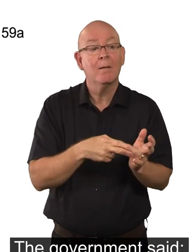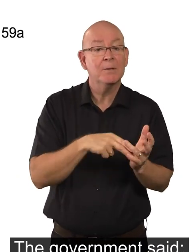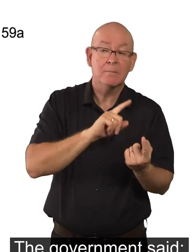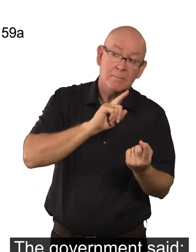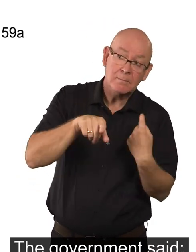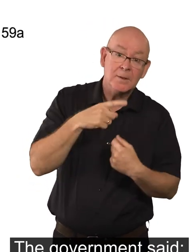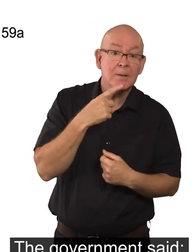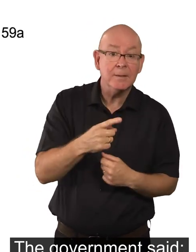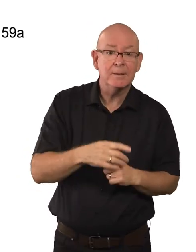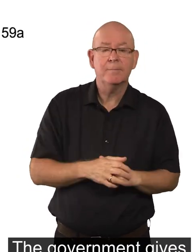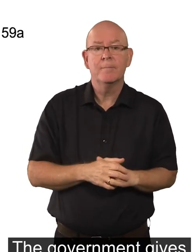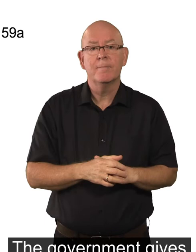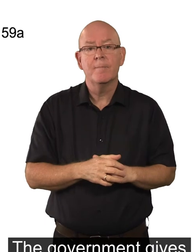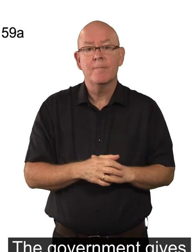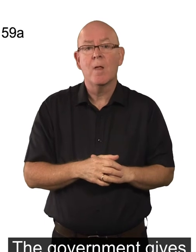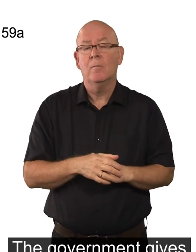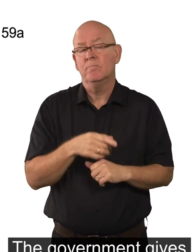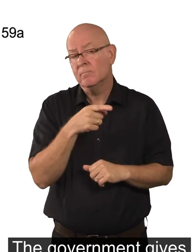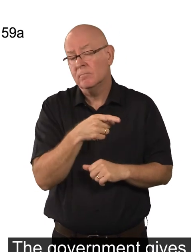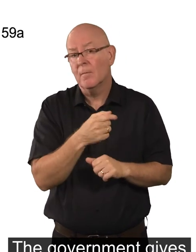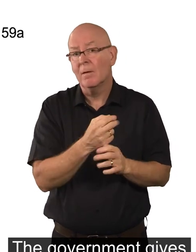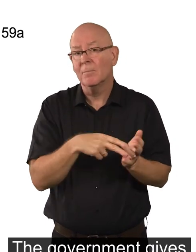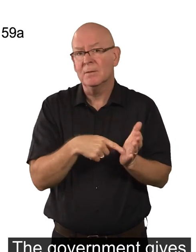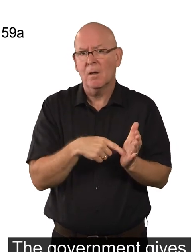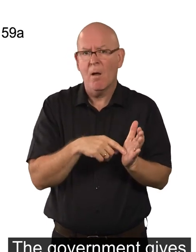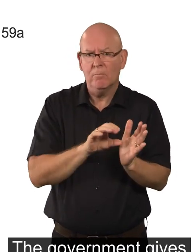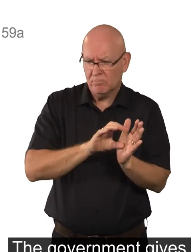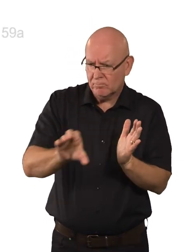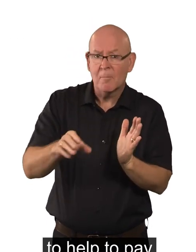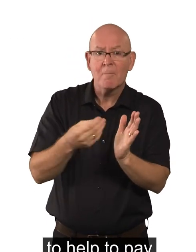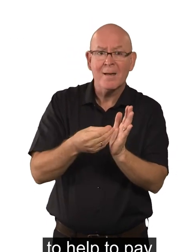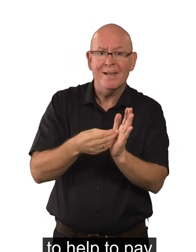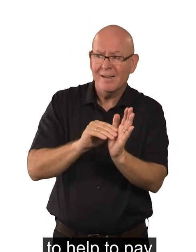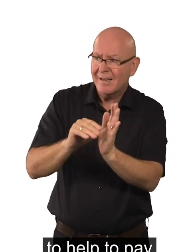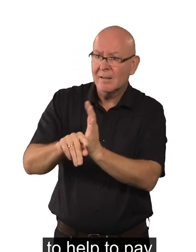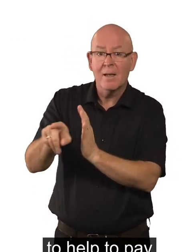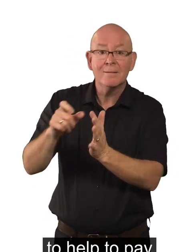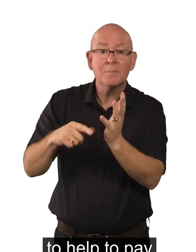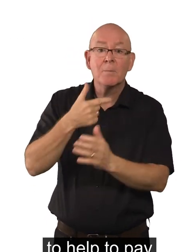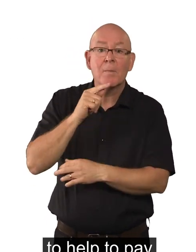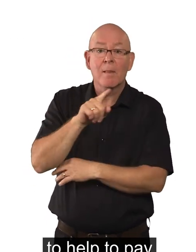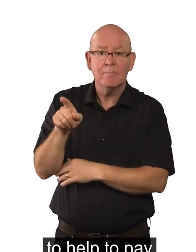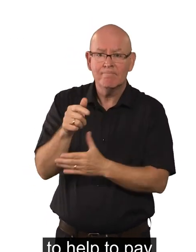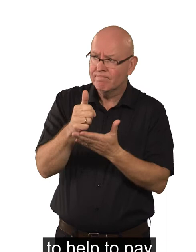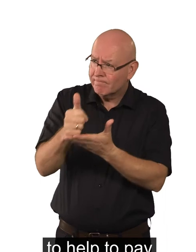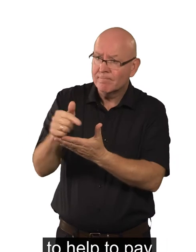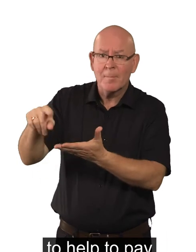The government said, The government gives money to disabled people to help to pay for things they need.